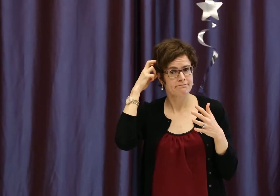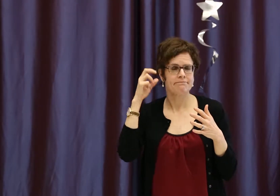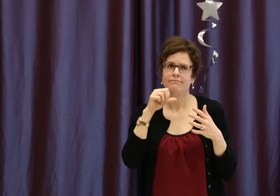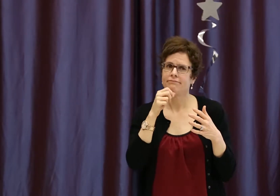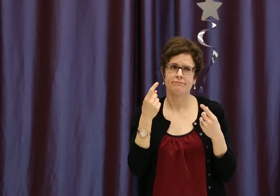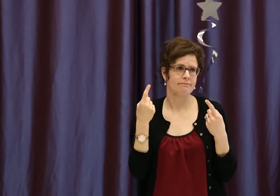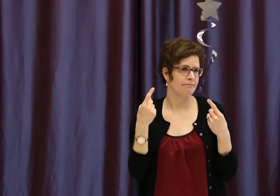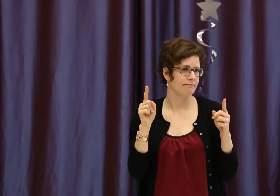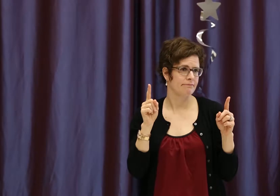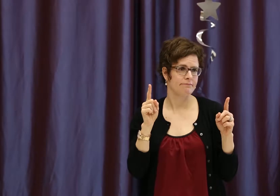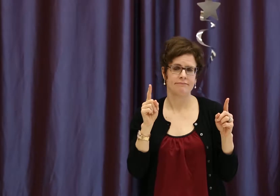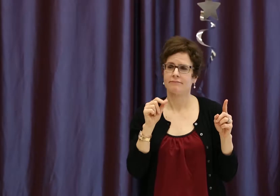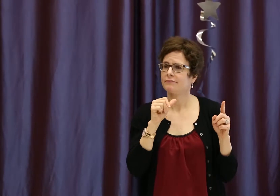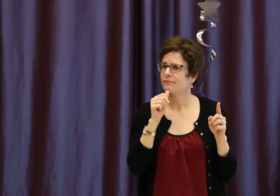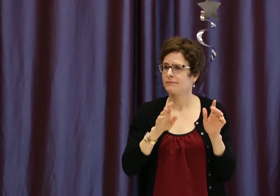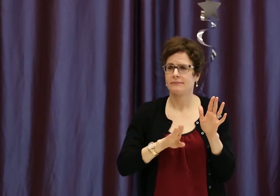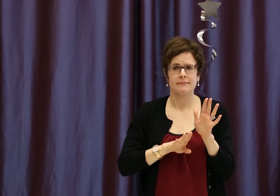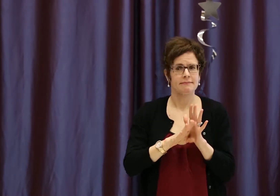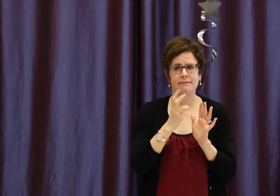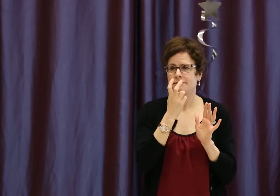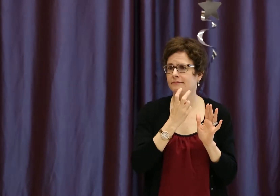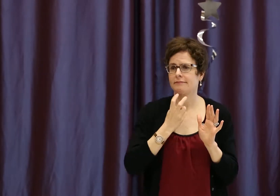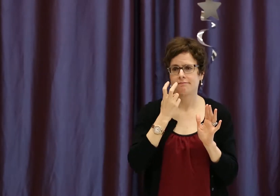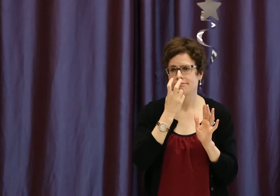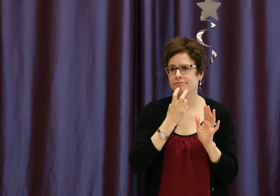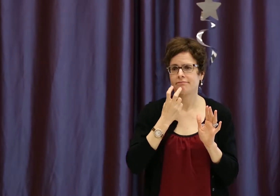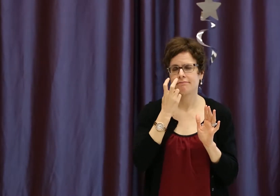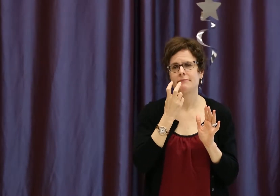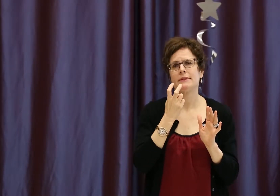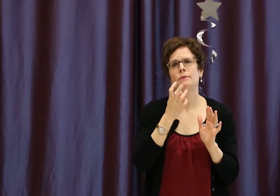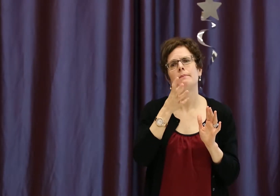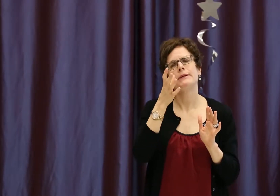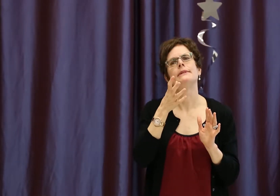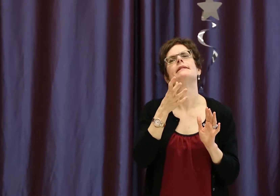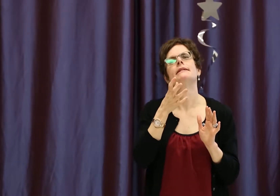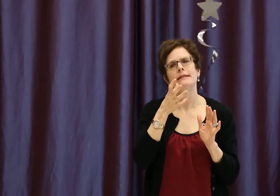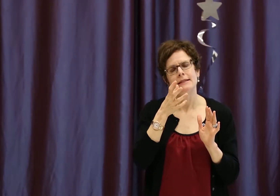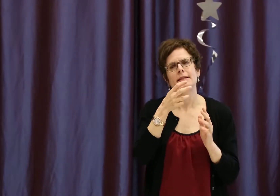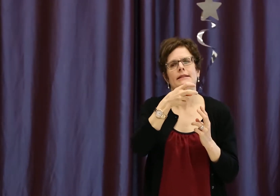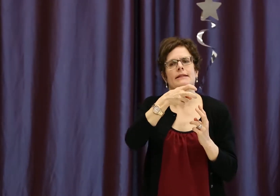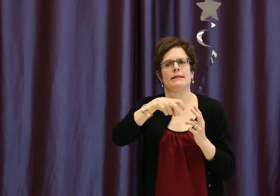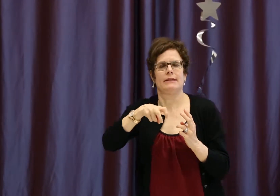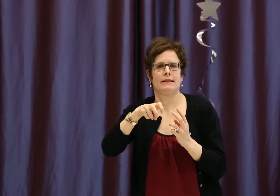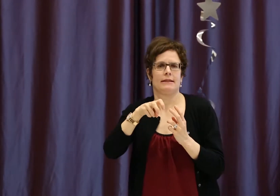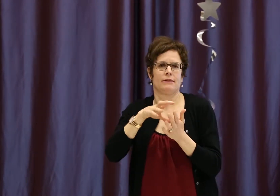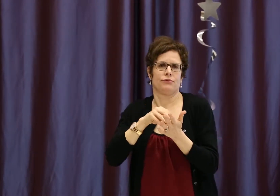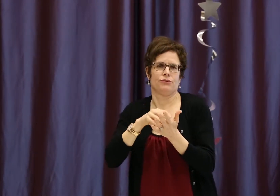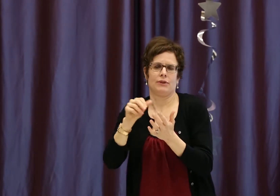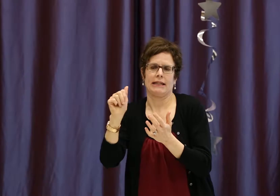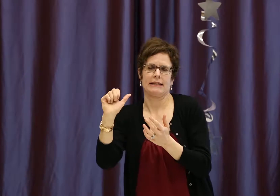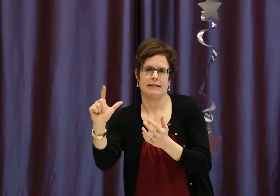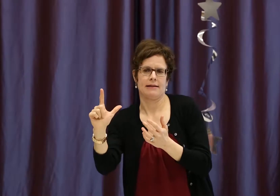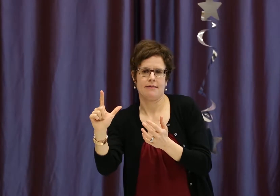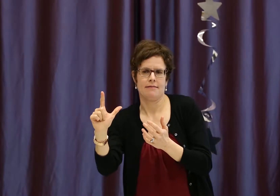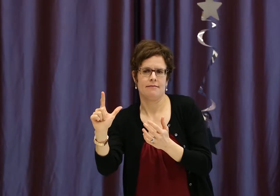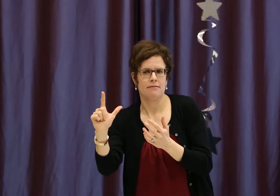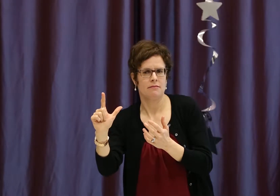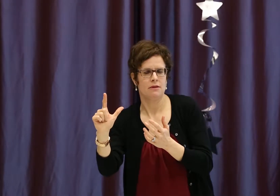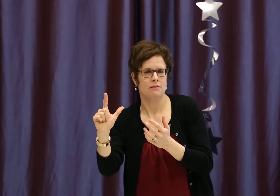Margaret did receive a cochlear implant, however, she was not successful in developing spoken language skills. At that point, her